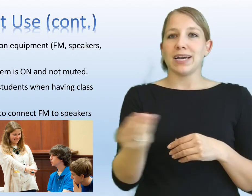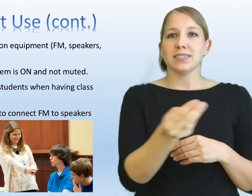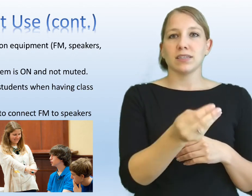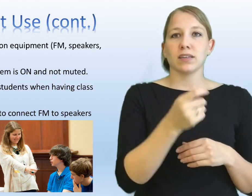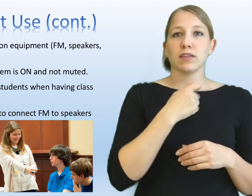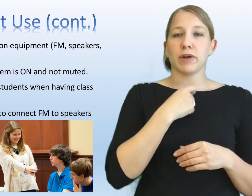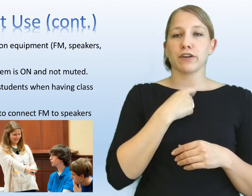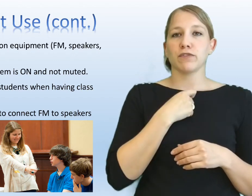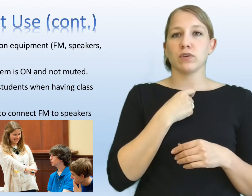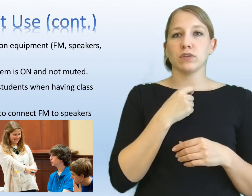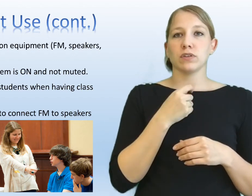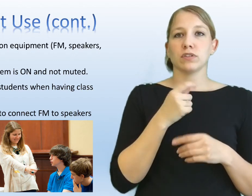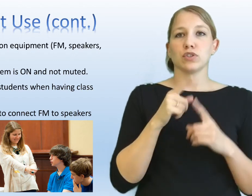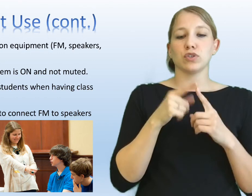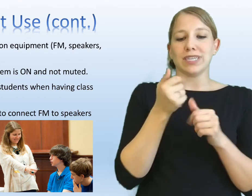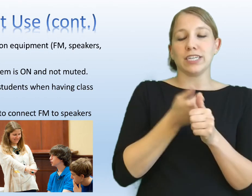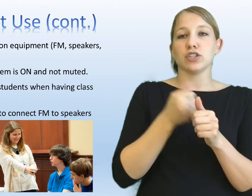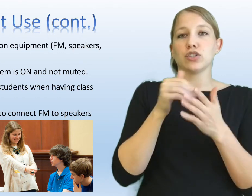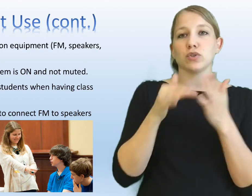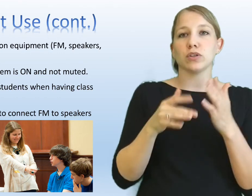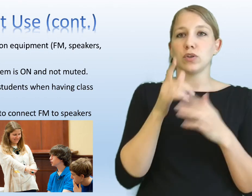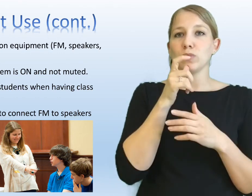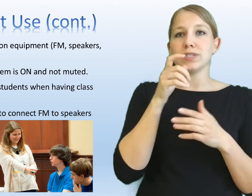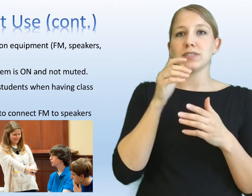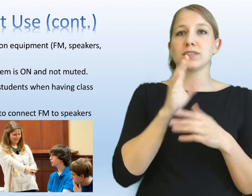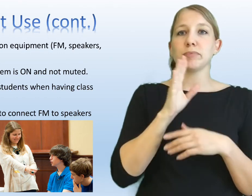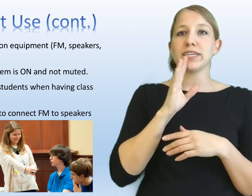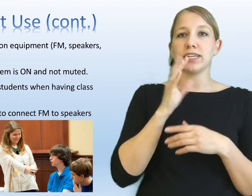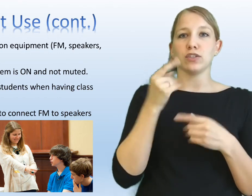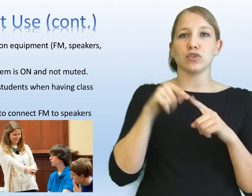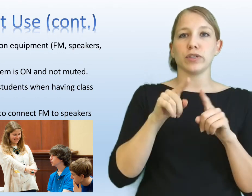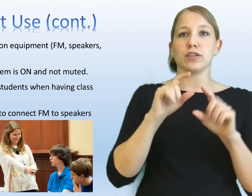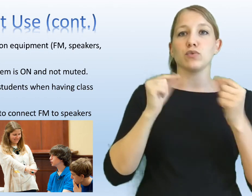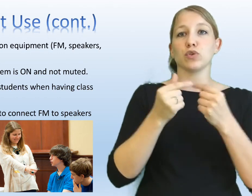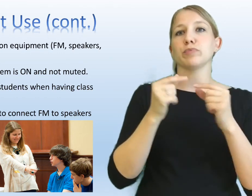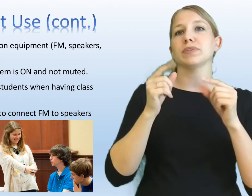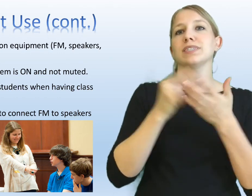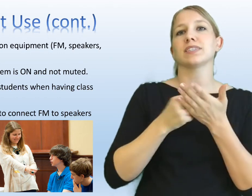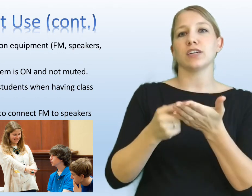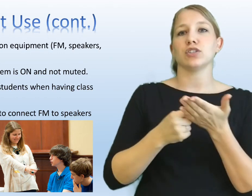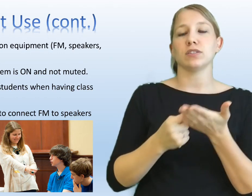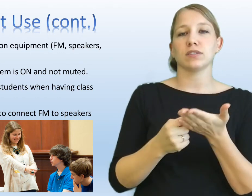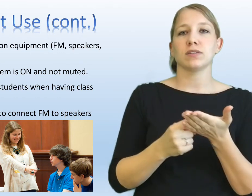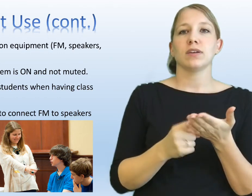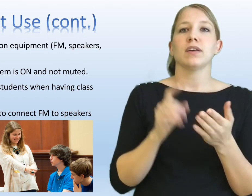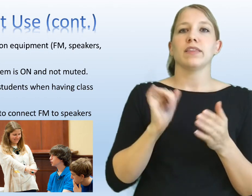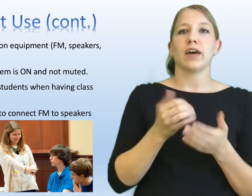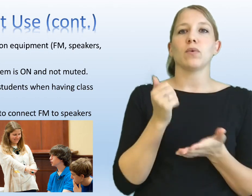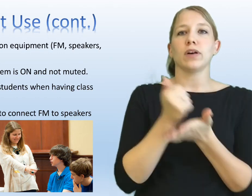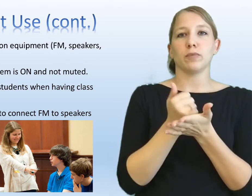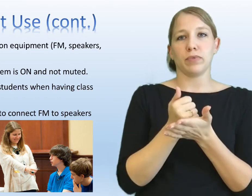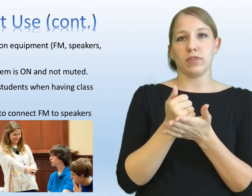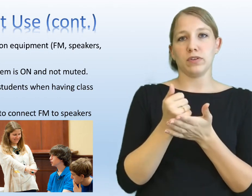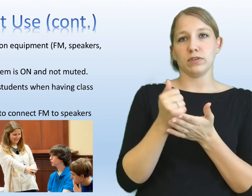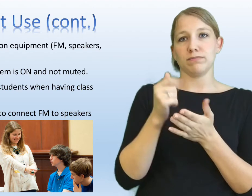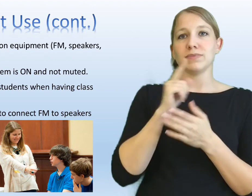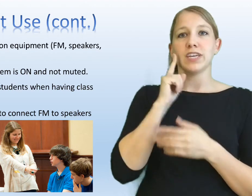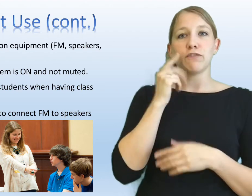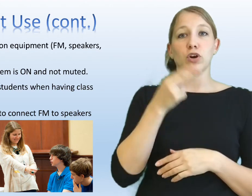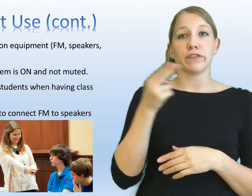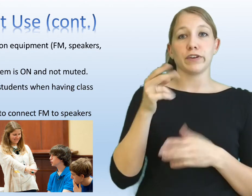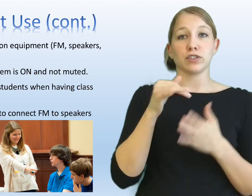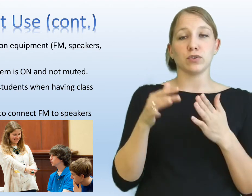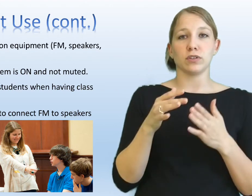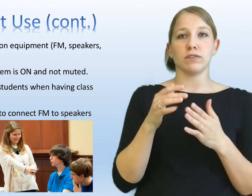pass the microphone to each student who is speaking during group discussions. That will help the